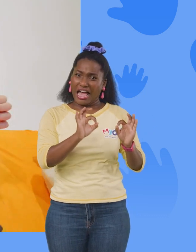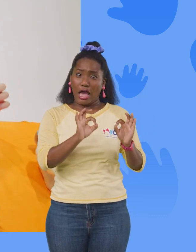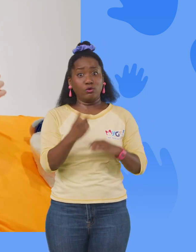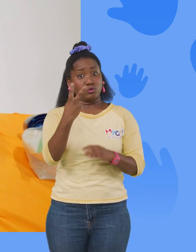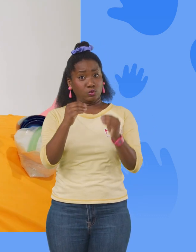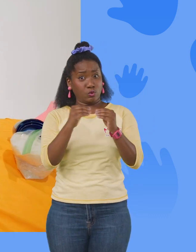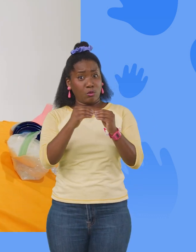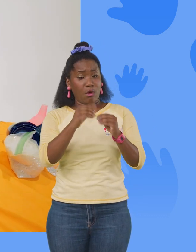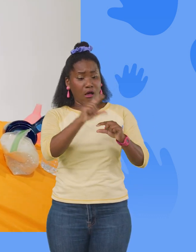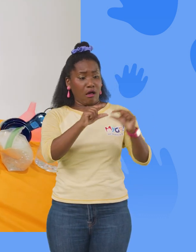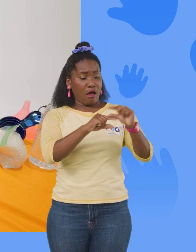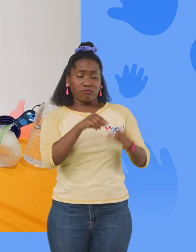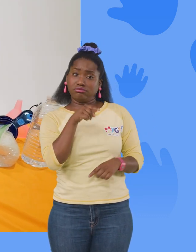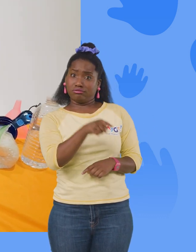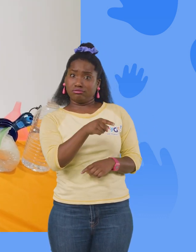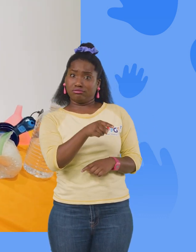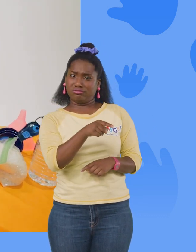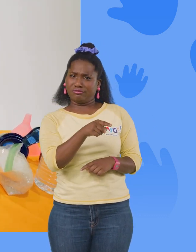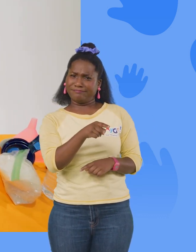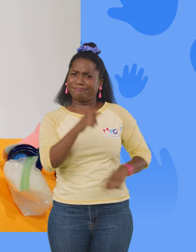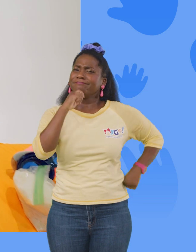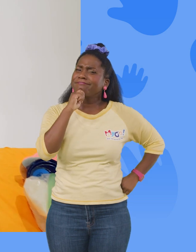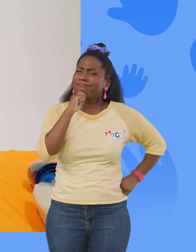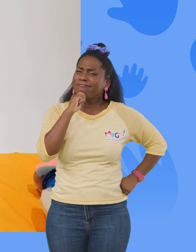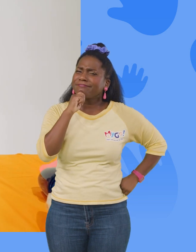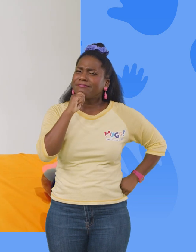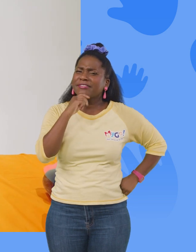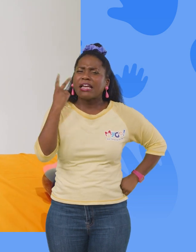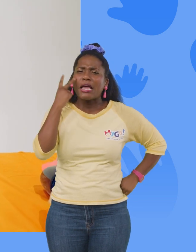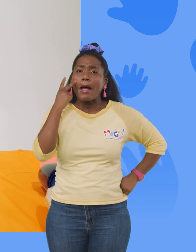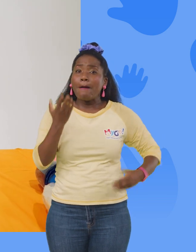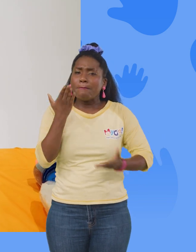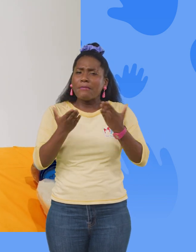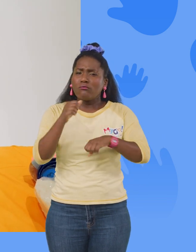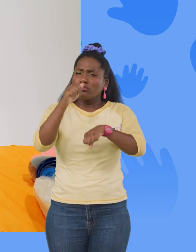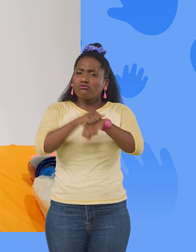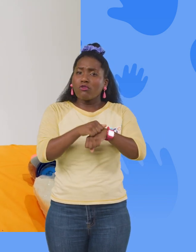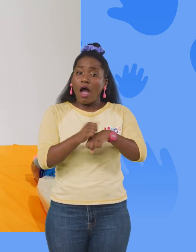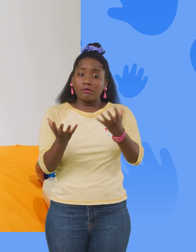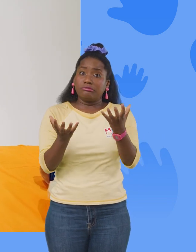Two more blocks on this side. Hmm, let's see. Maybe the rock will make it heavy enough.